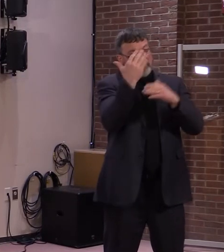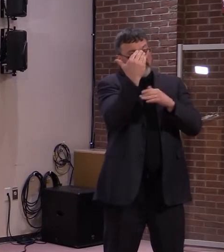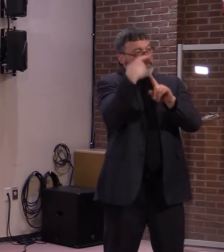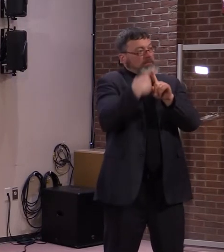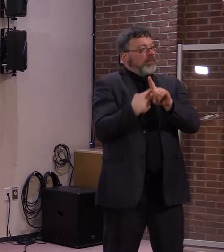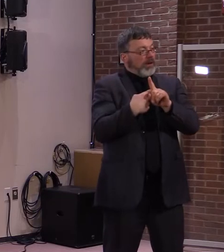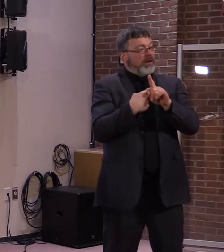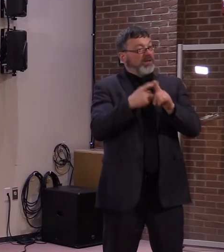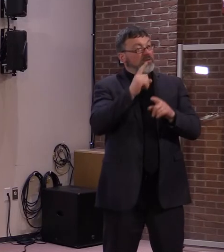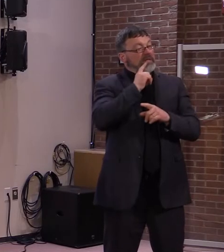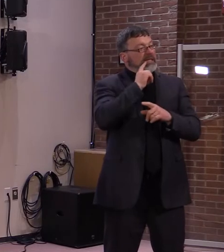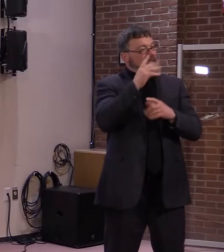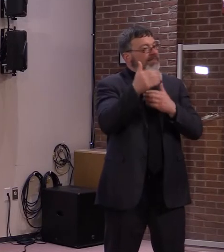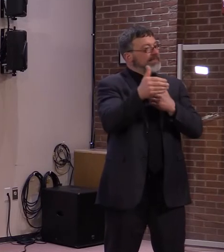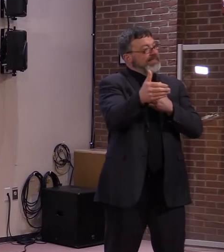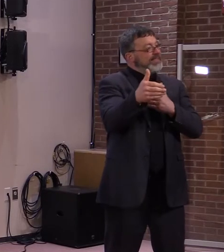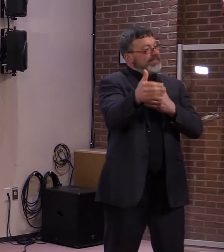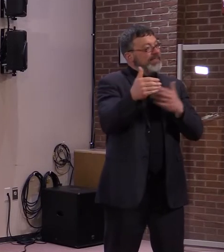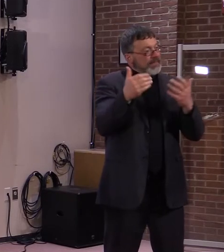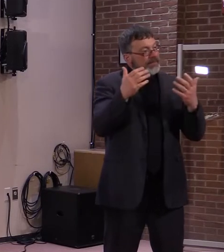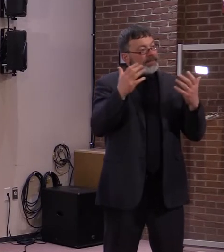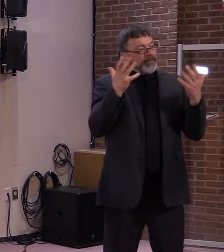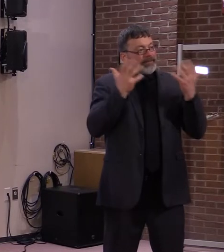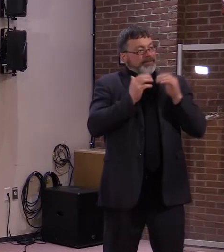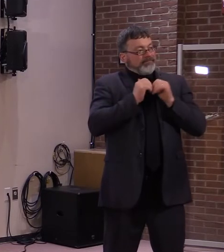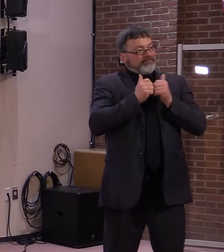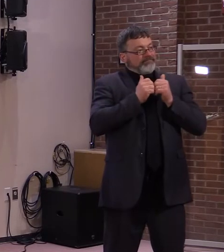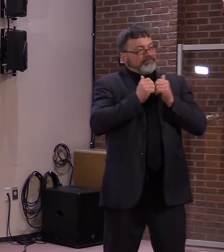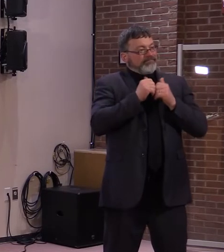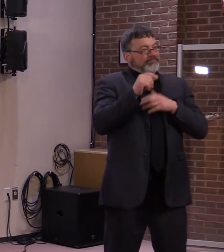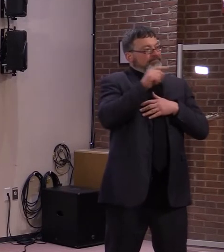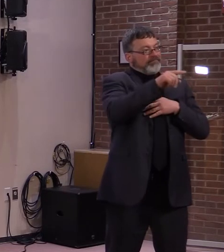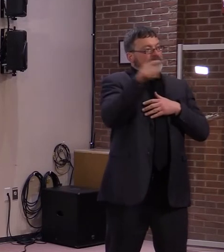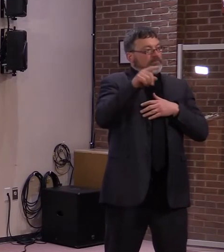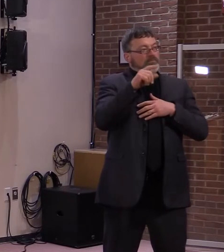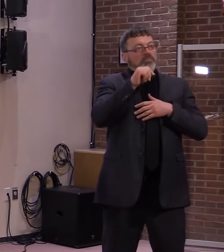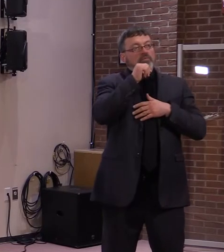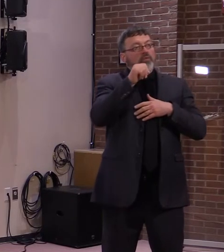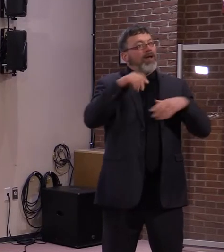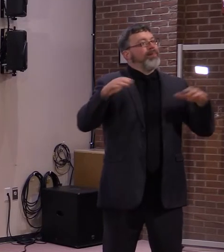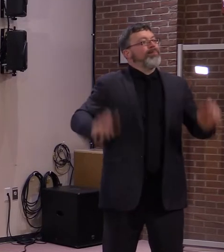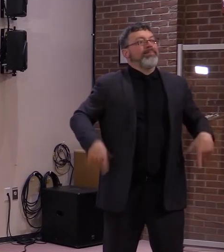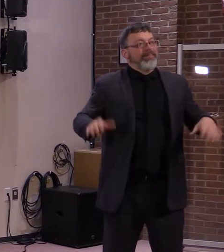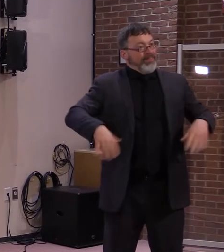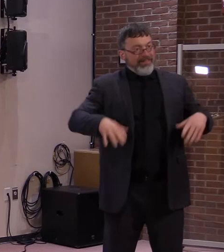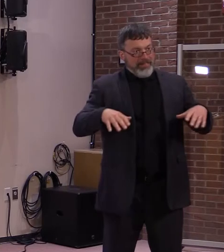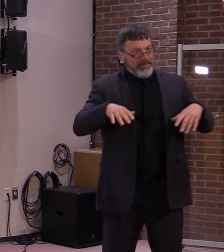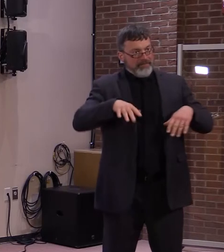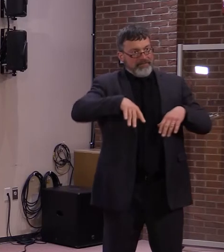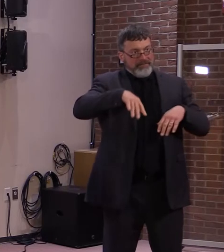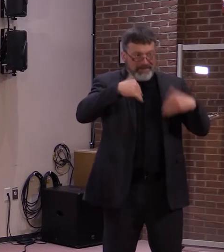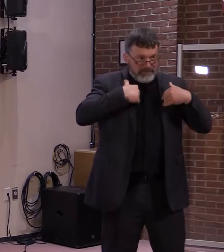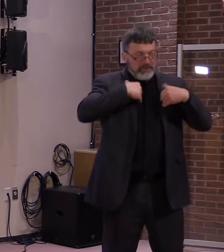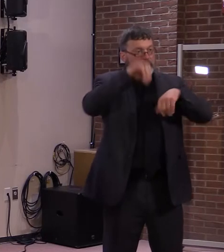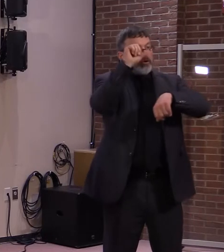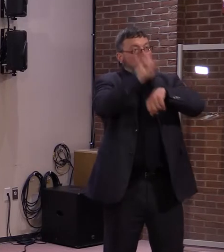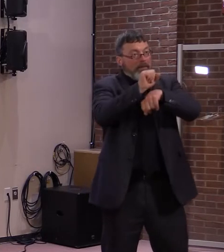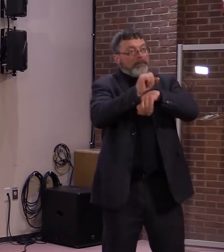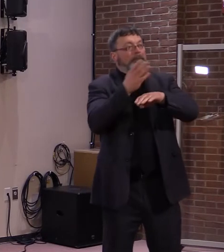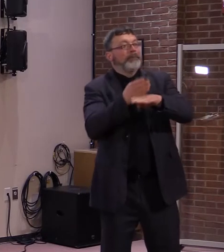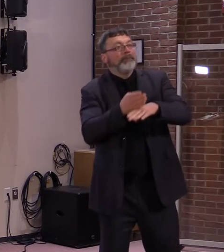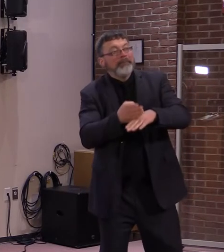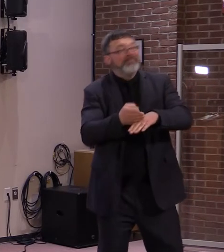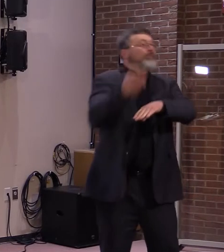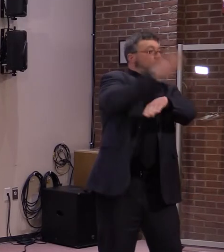individuals were actually unemployed prior to COVID-19, and those are the populations we are most concerned about. And